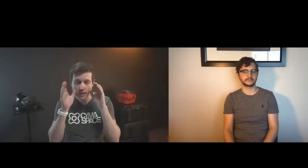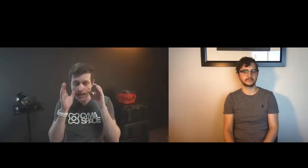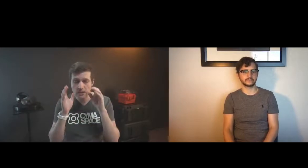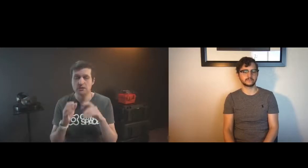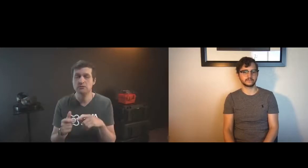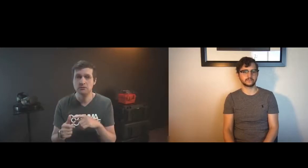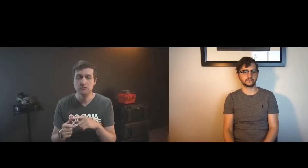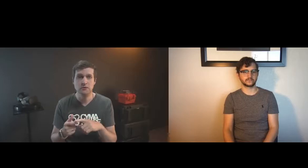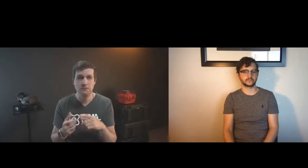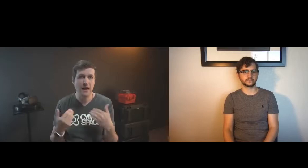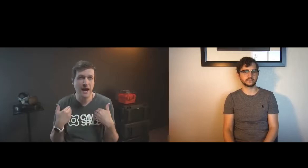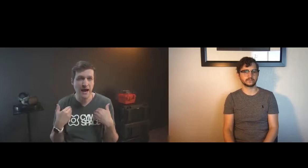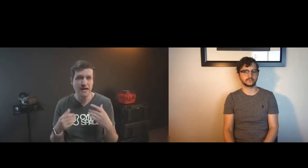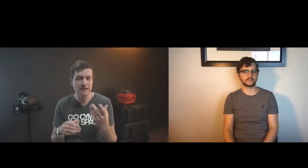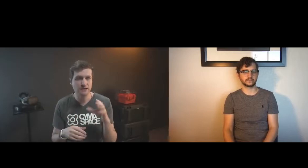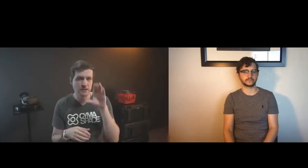now it's much cheaper